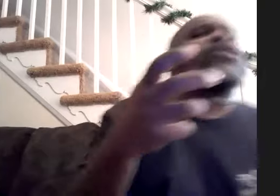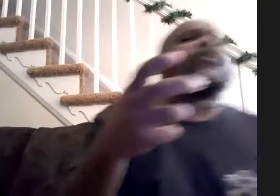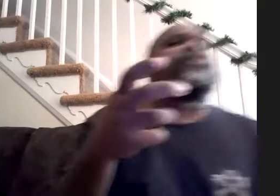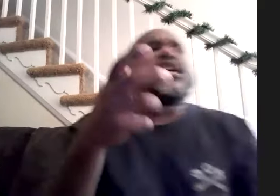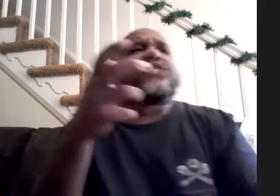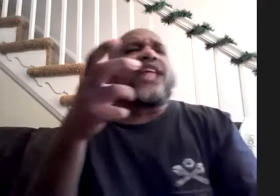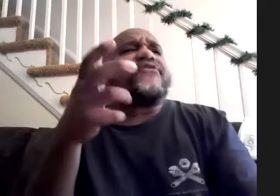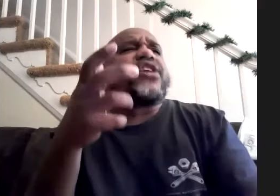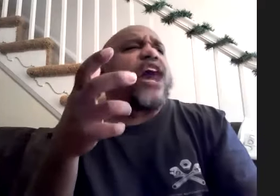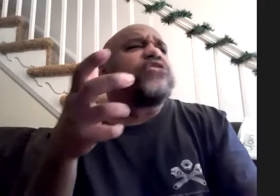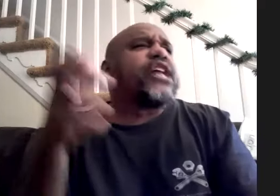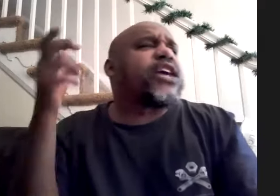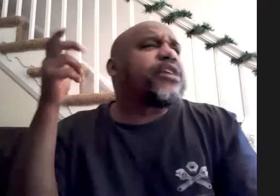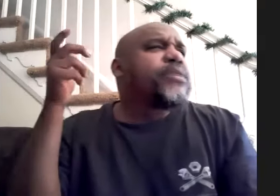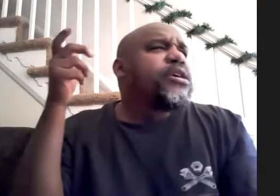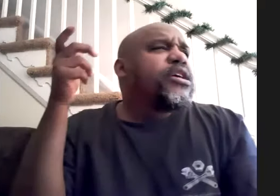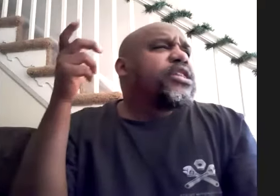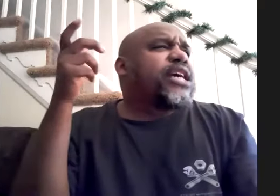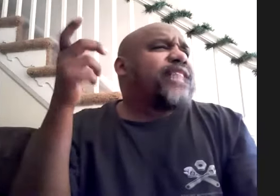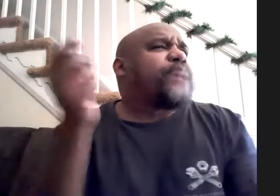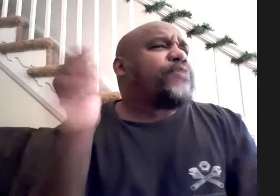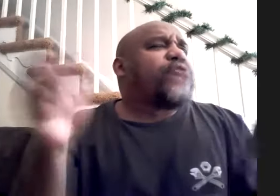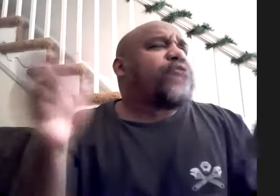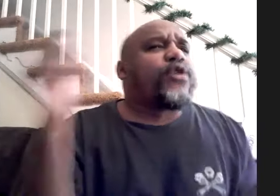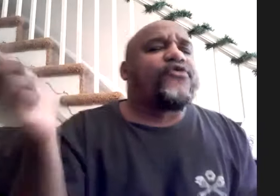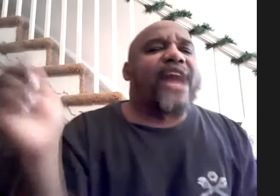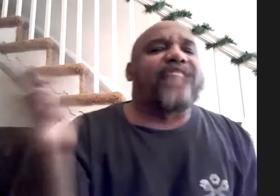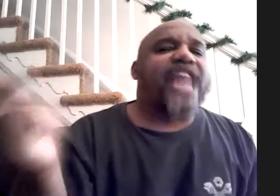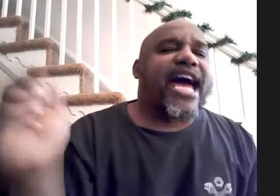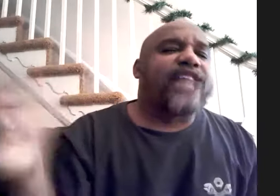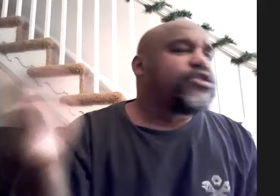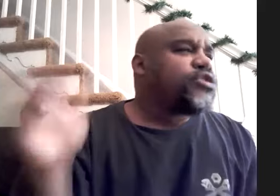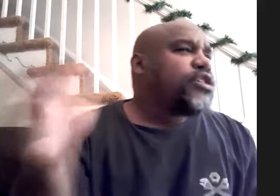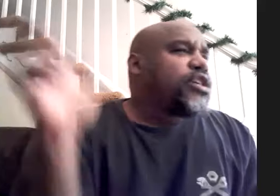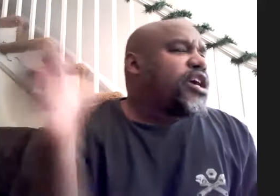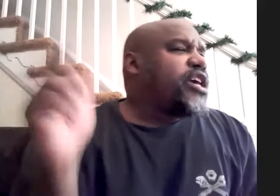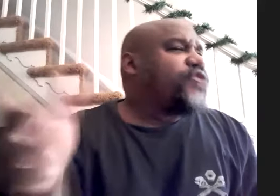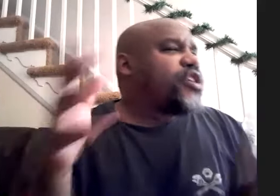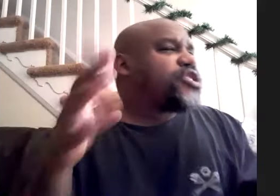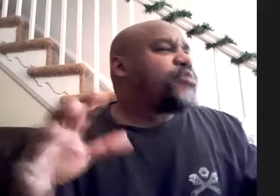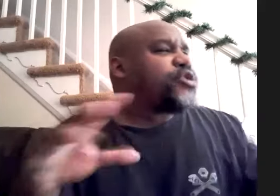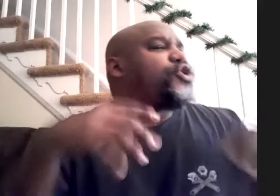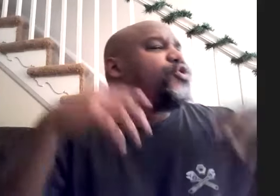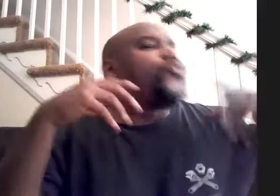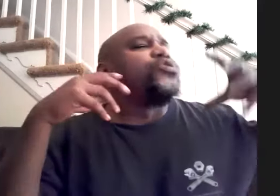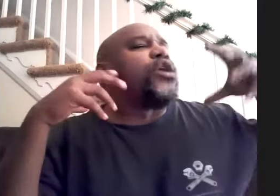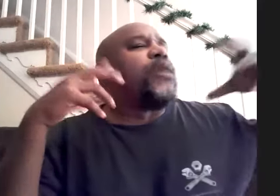other things that i figured out like the concept of like real fast jazz is very similar to upbeat